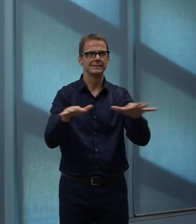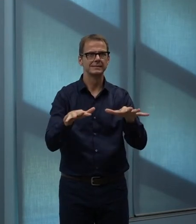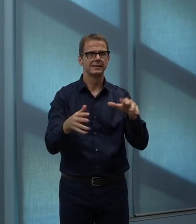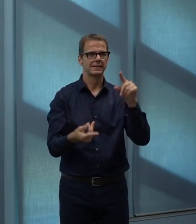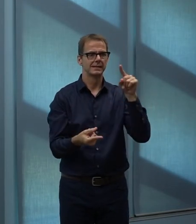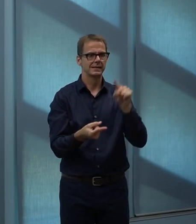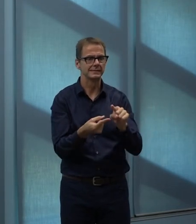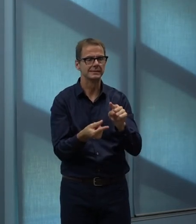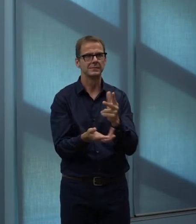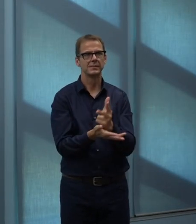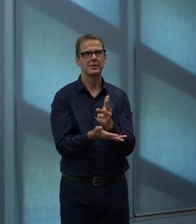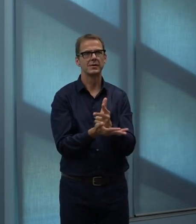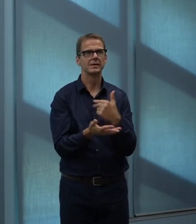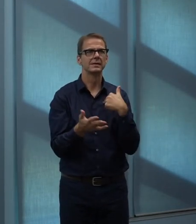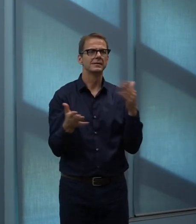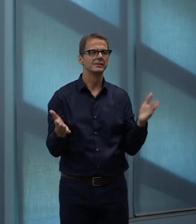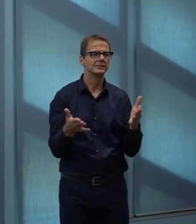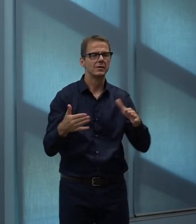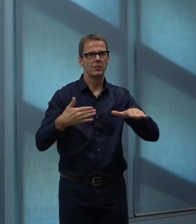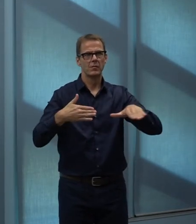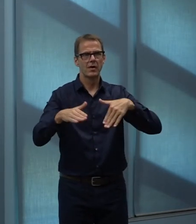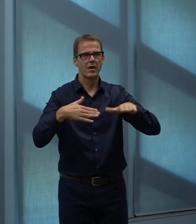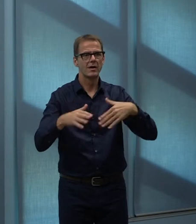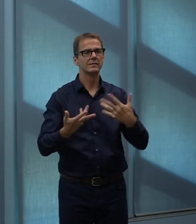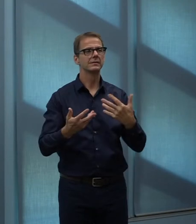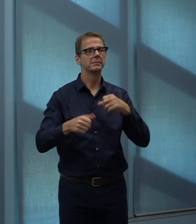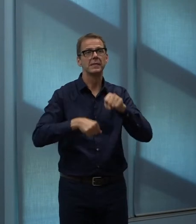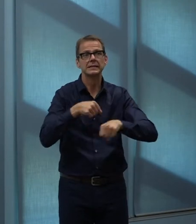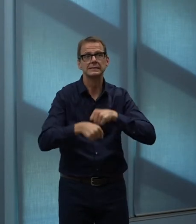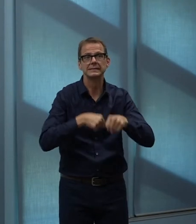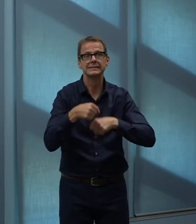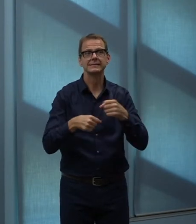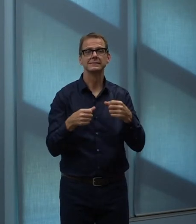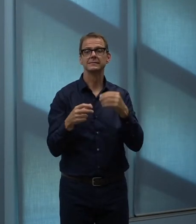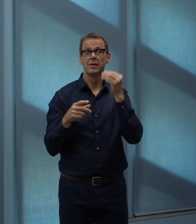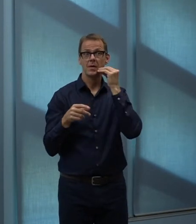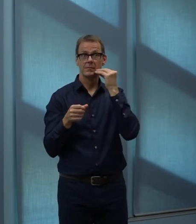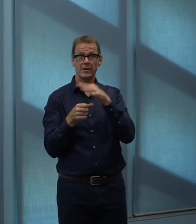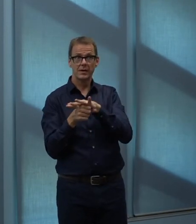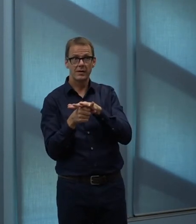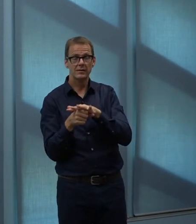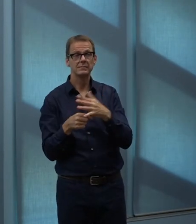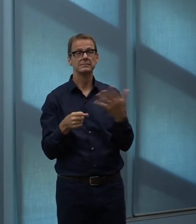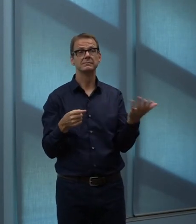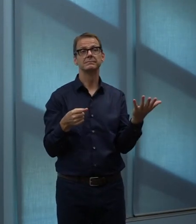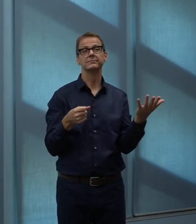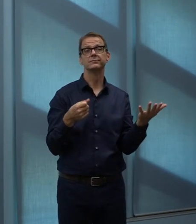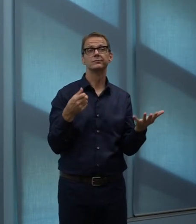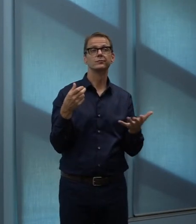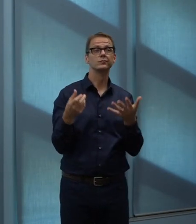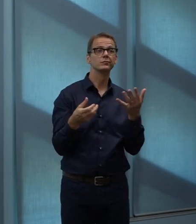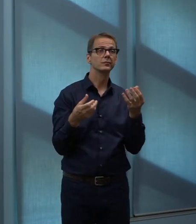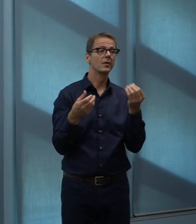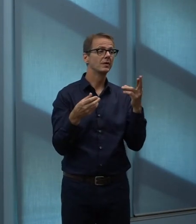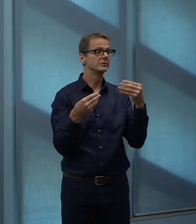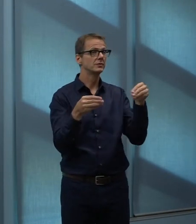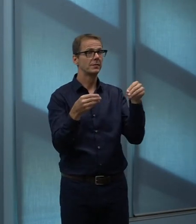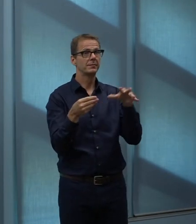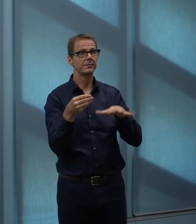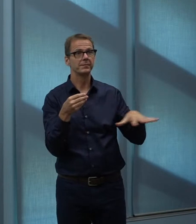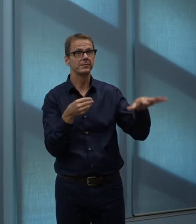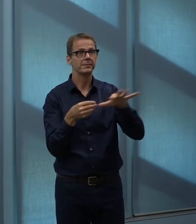whether they're commercial. But that also depends on there being great transit options and great